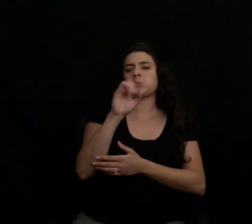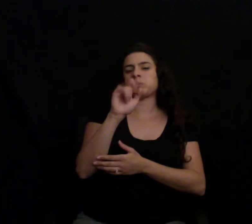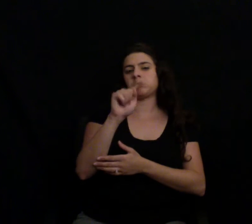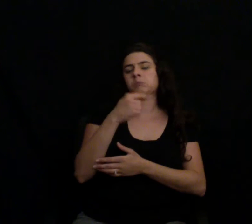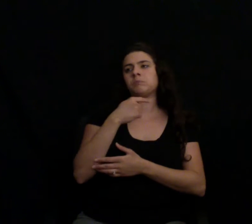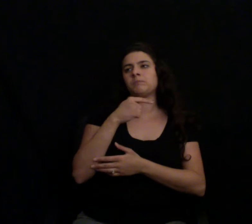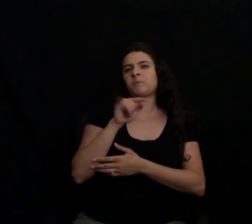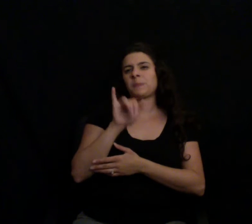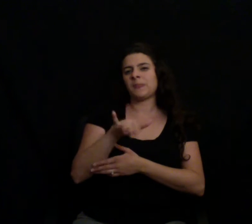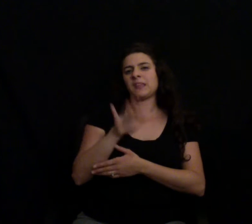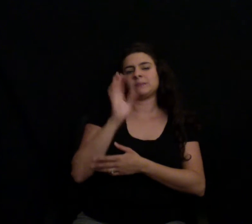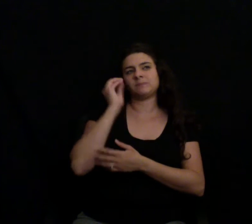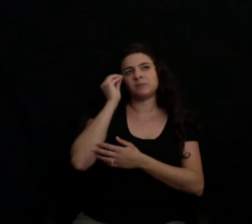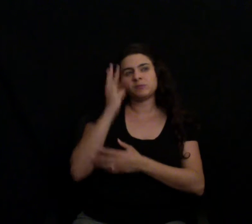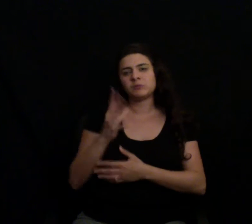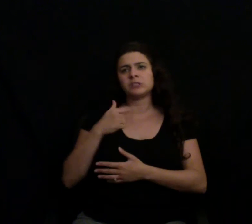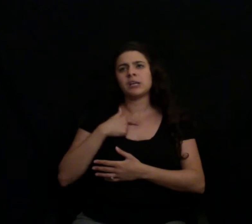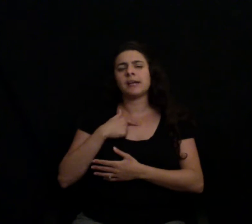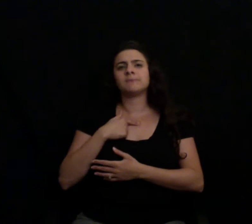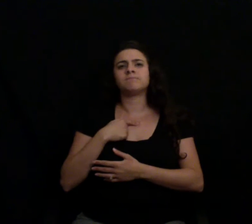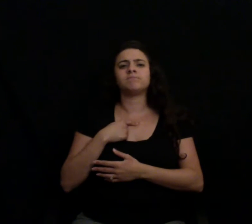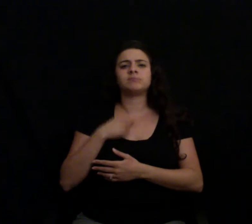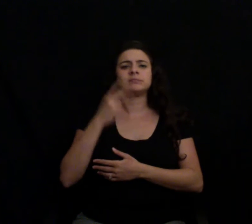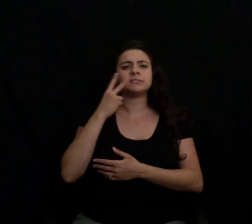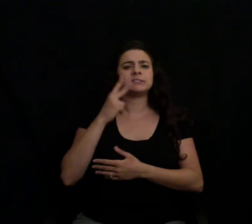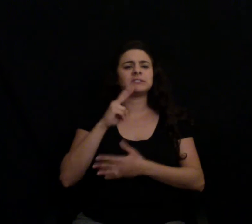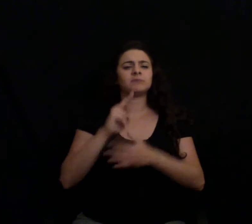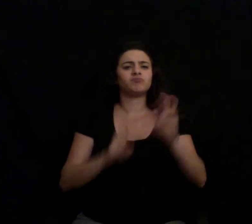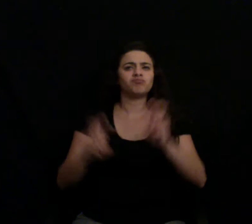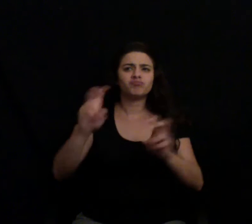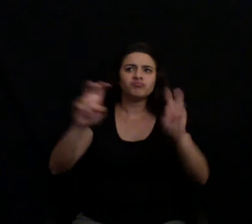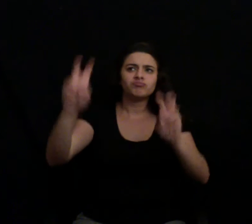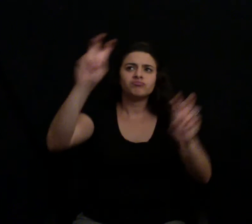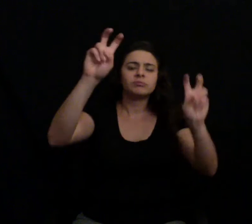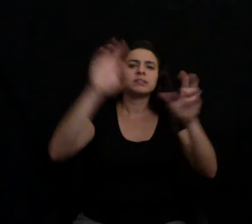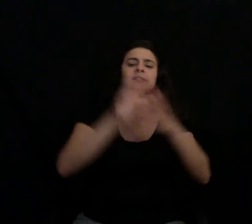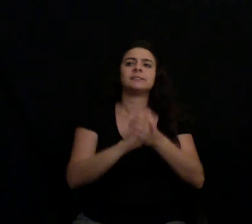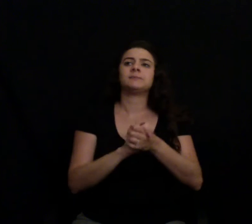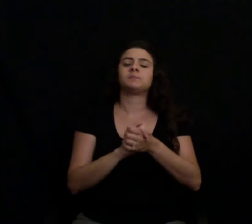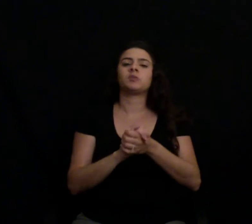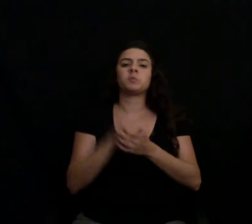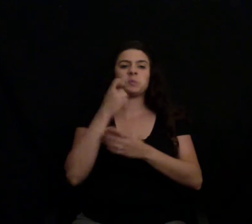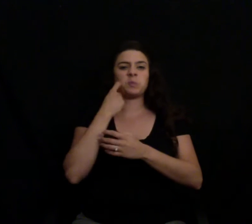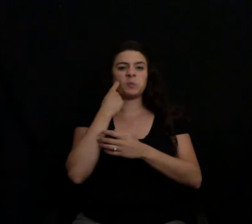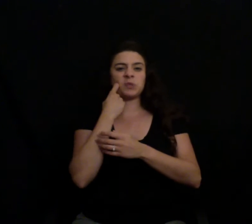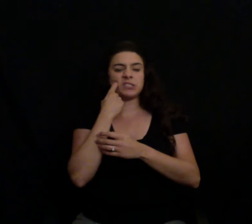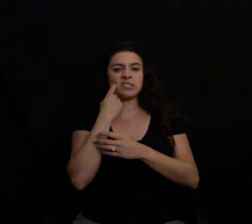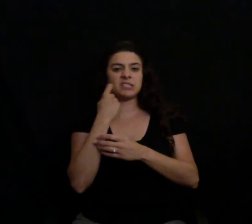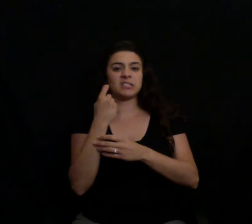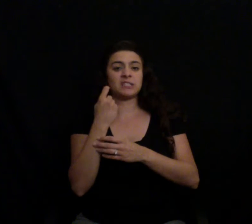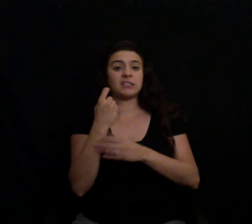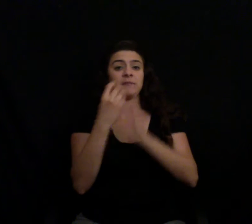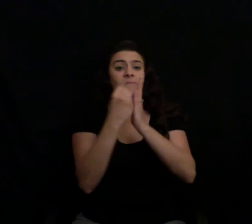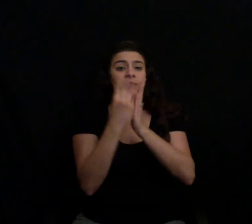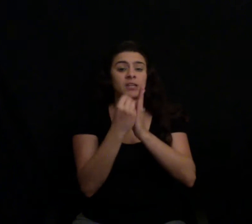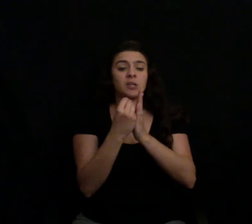was actually a video a couple of months ago from a chicken farmer named Craig Watts popped up on rslashvideos.